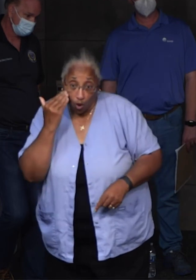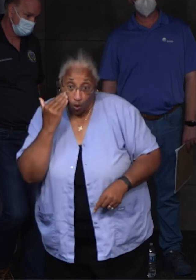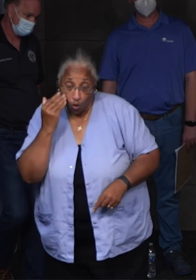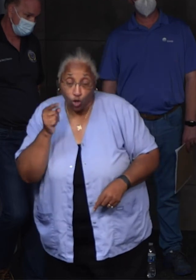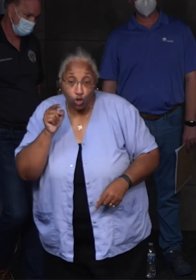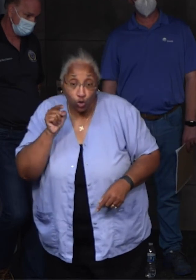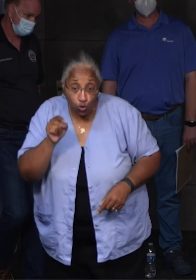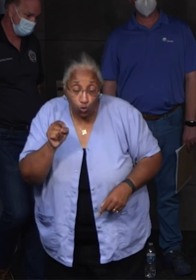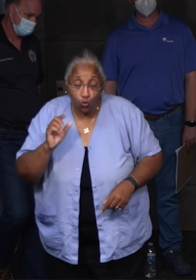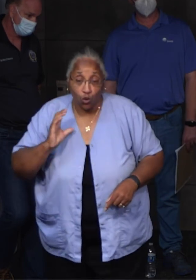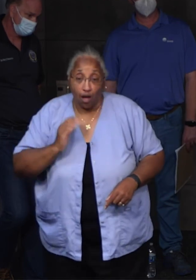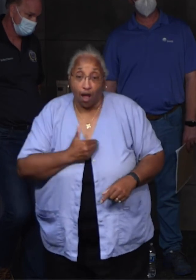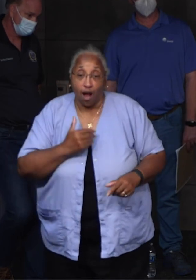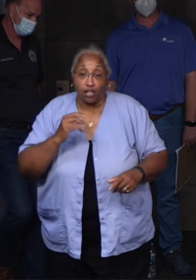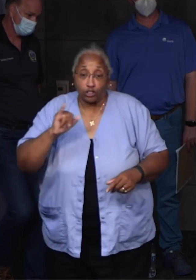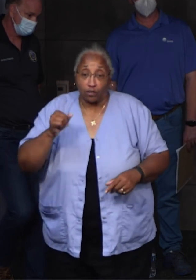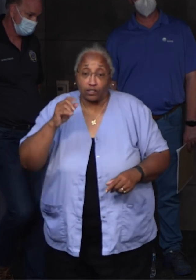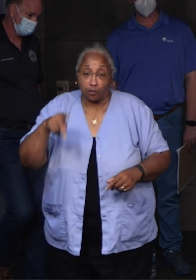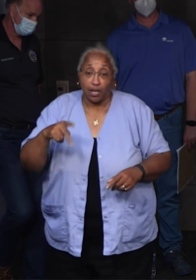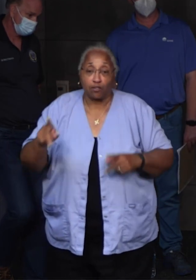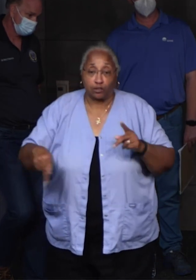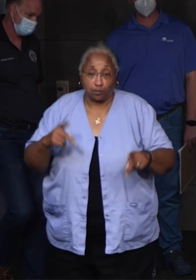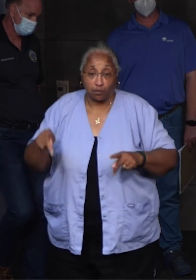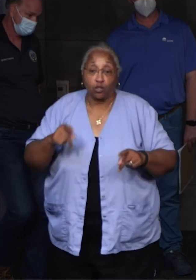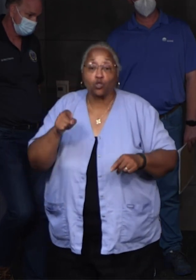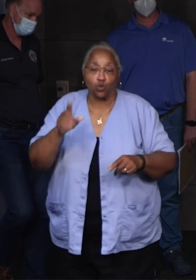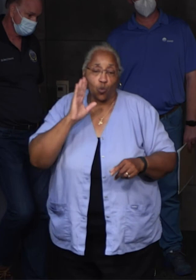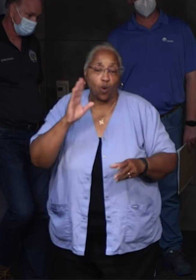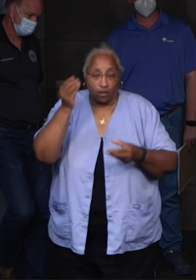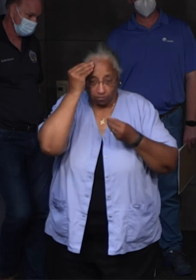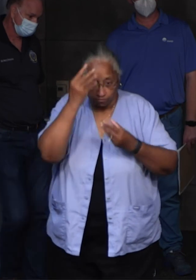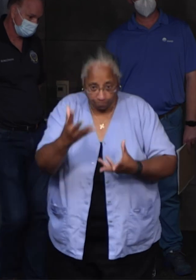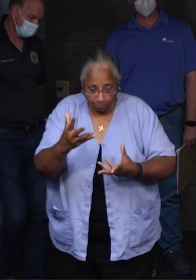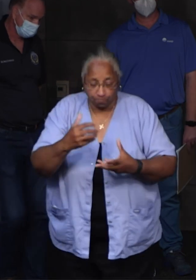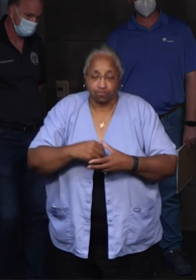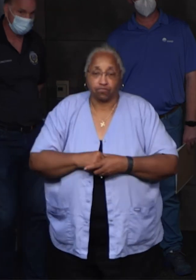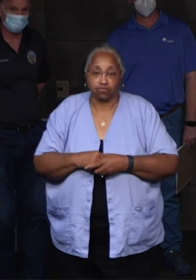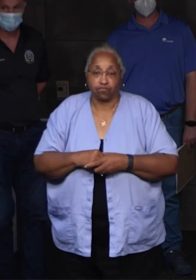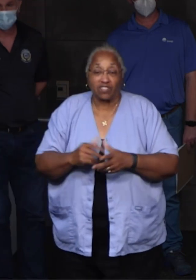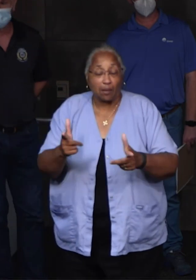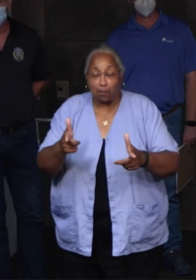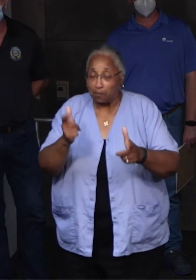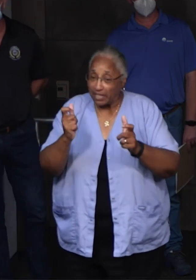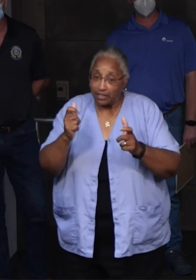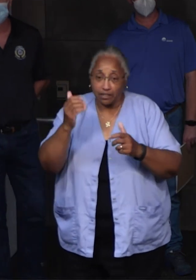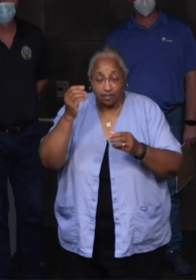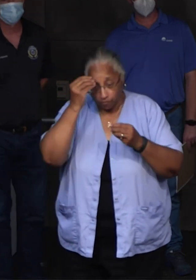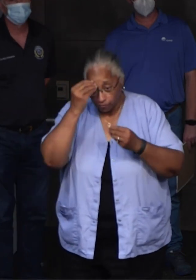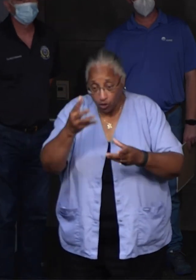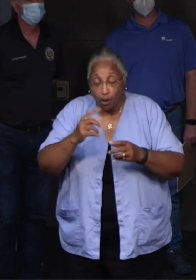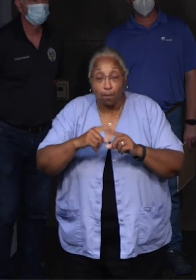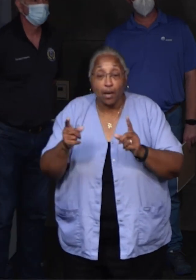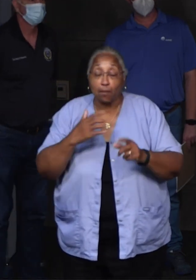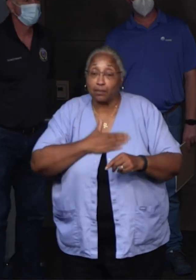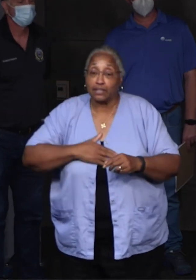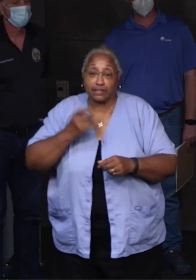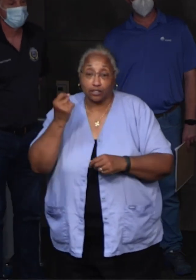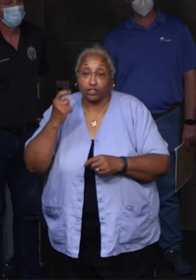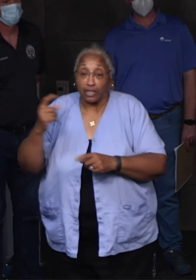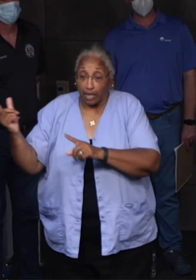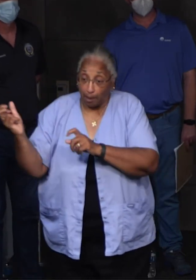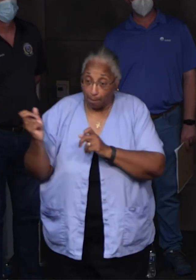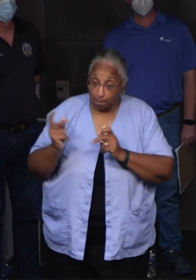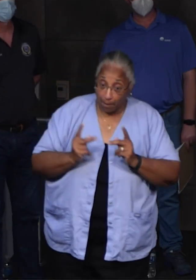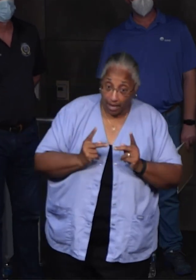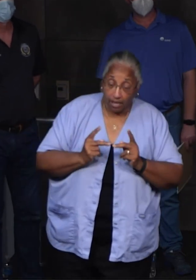as our constituents, Jefferson Parish residents, you will have access to it immediately. But please understand if you come, there's no